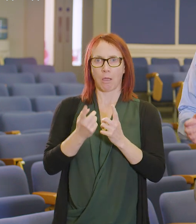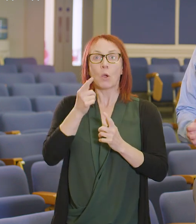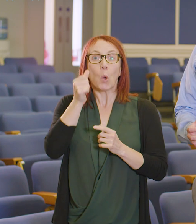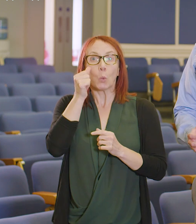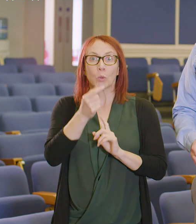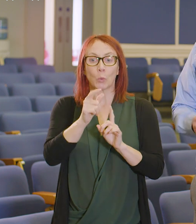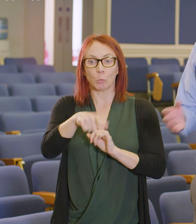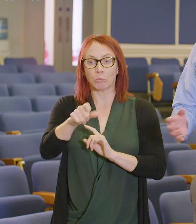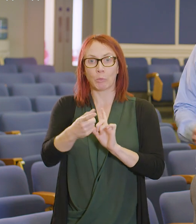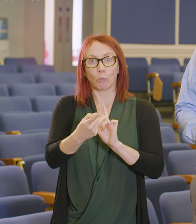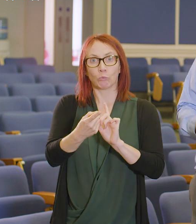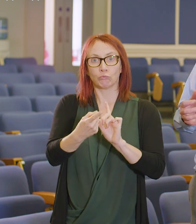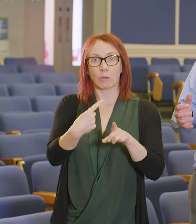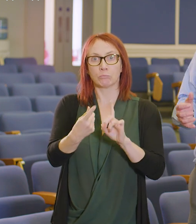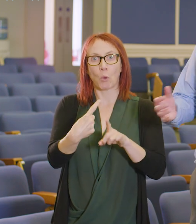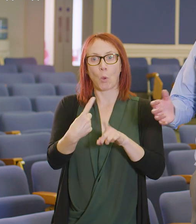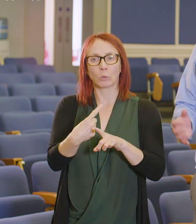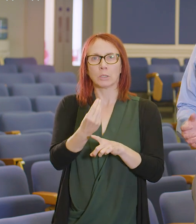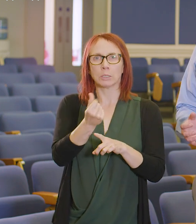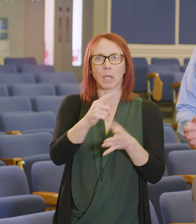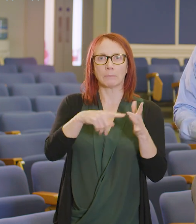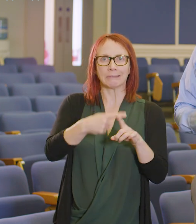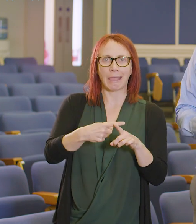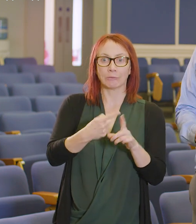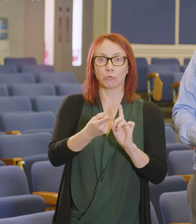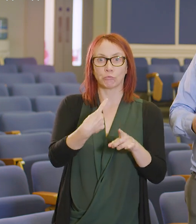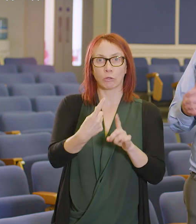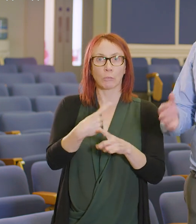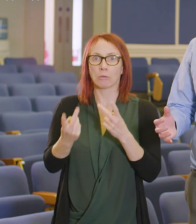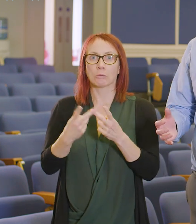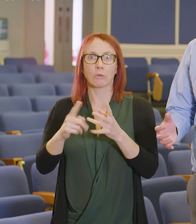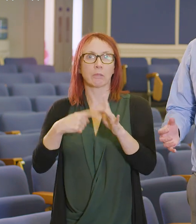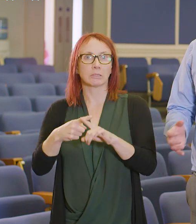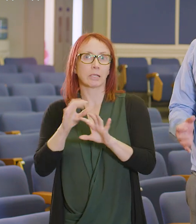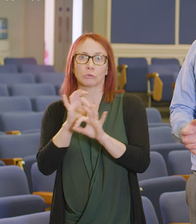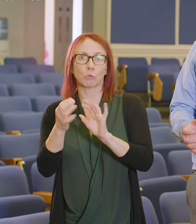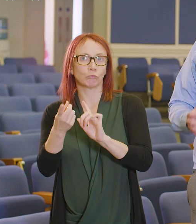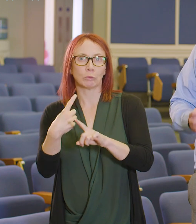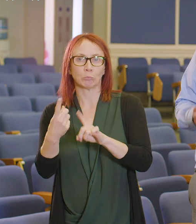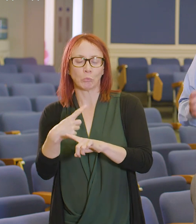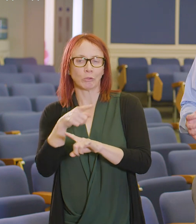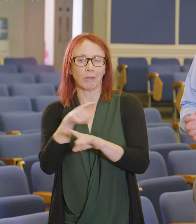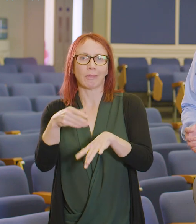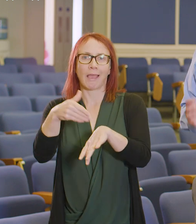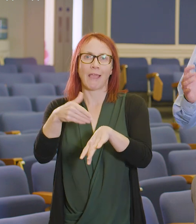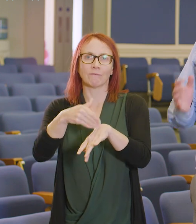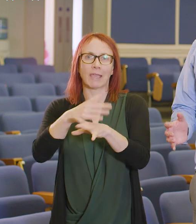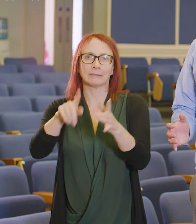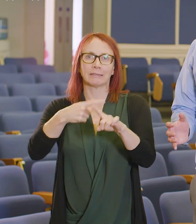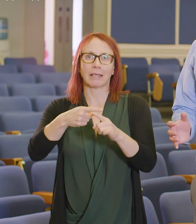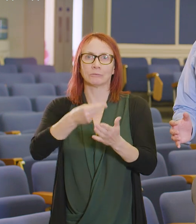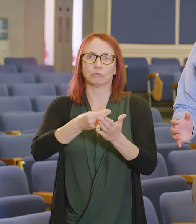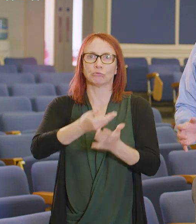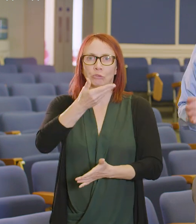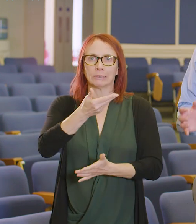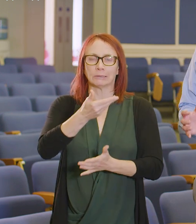people respond to taxes. We know that they respond more to some taxes than others and that can affect how much you can raise. So I wasn't going to say what to do on